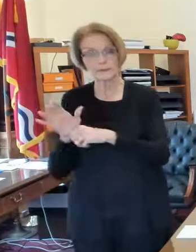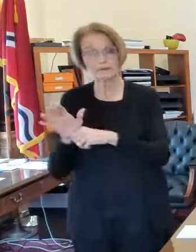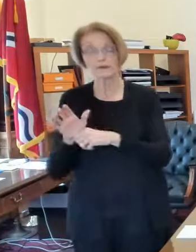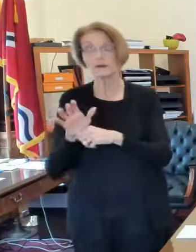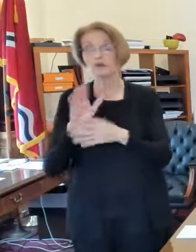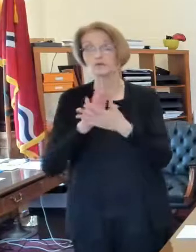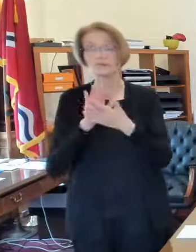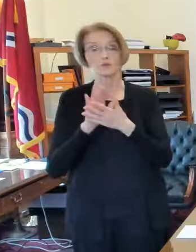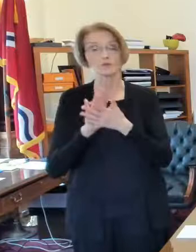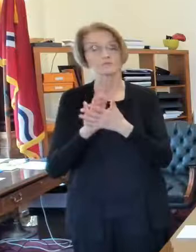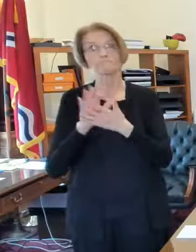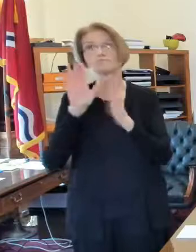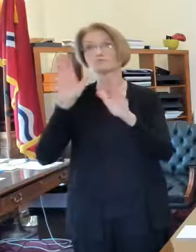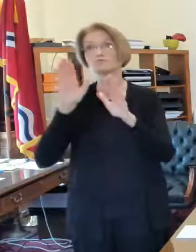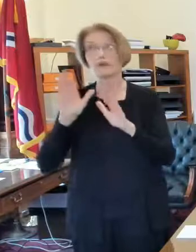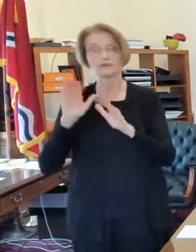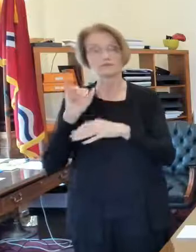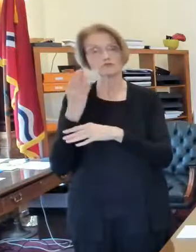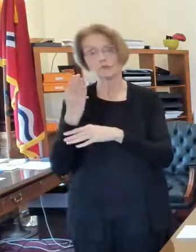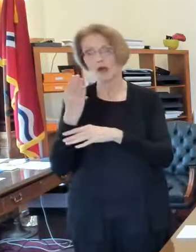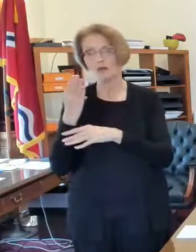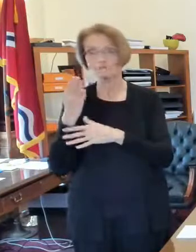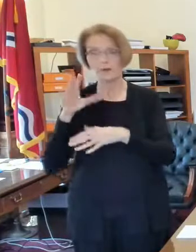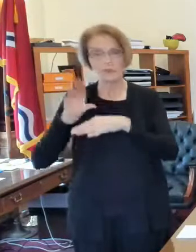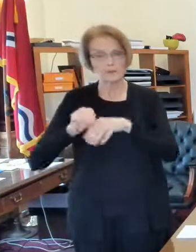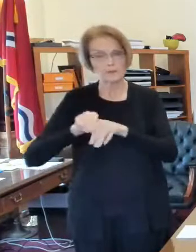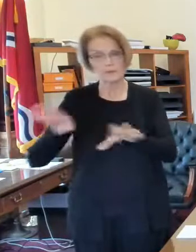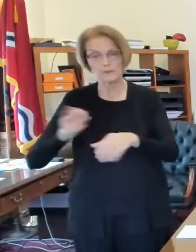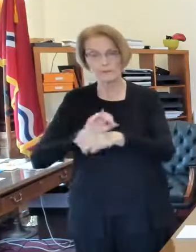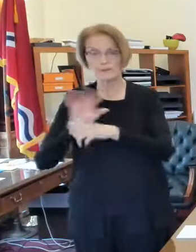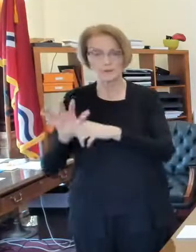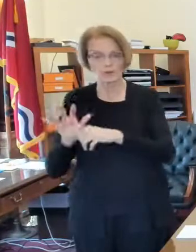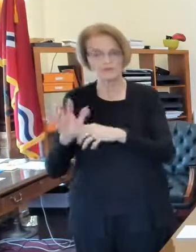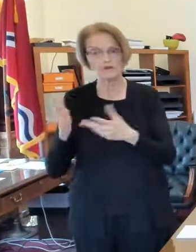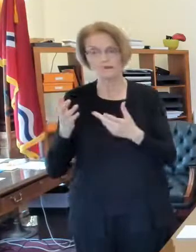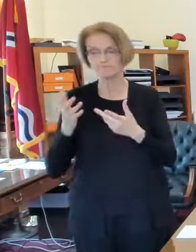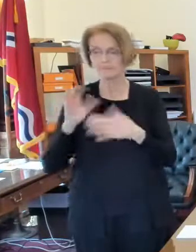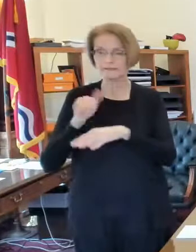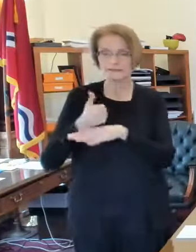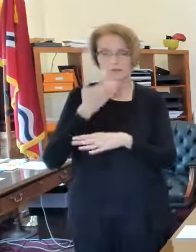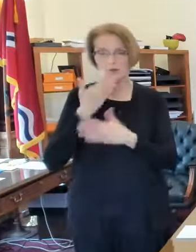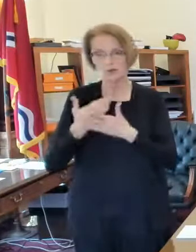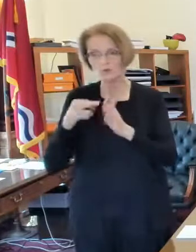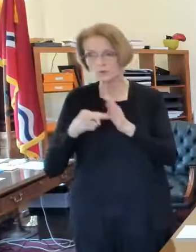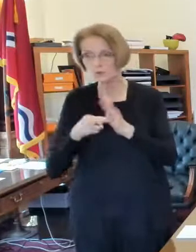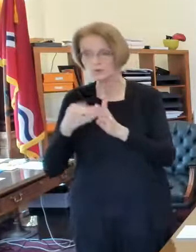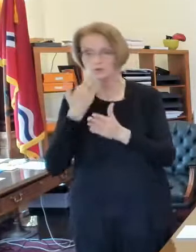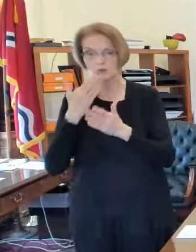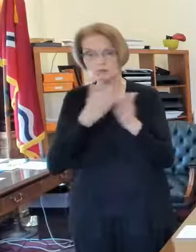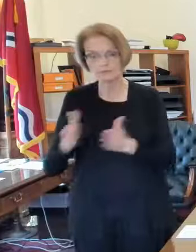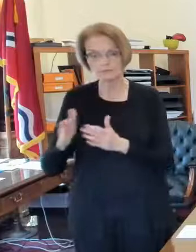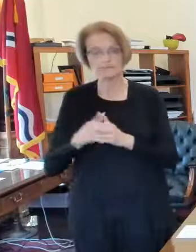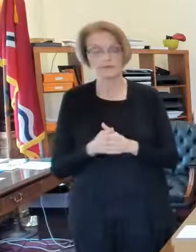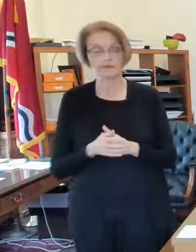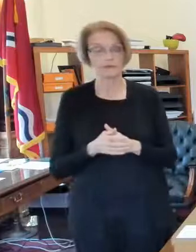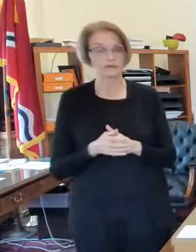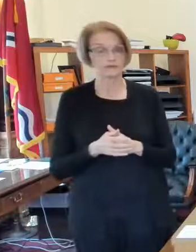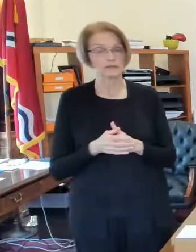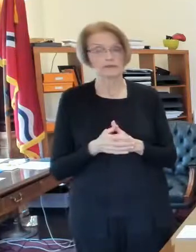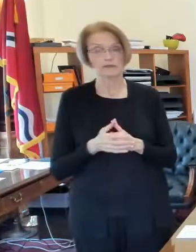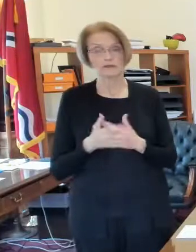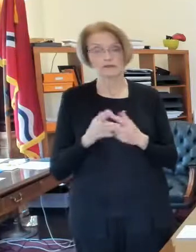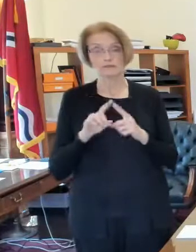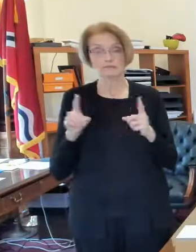implementing uh the infection control and operation plan that they've created um and so one of the things that we have to remind them of is you know whether they resume